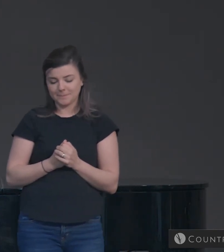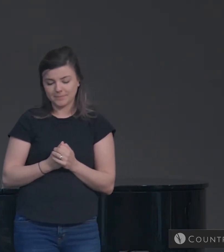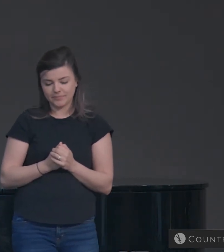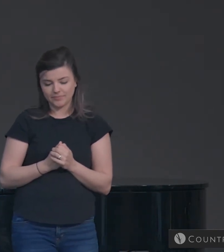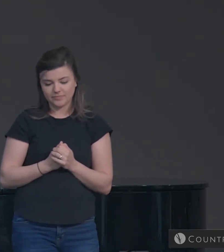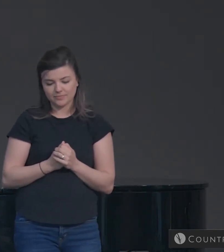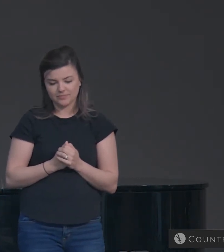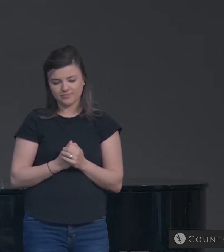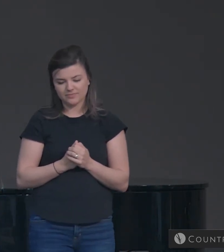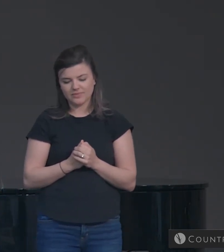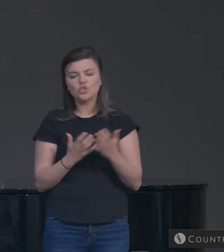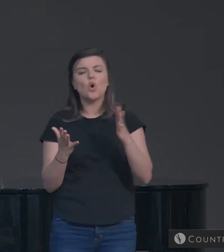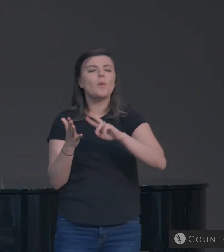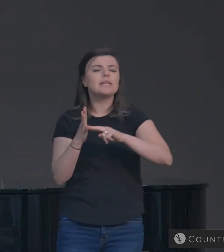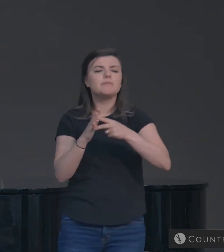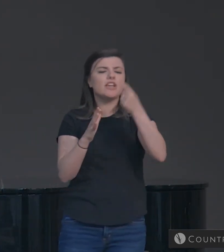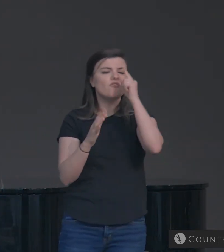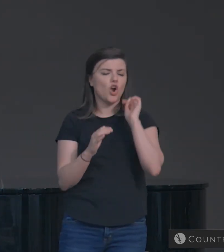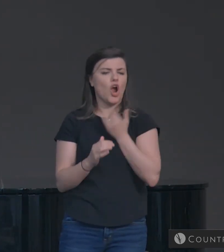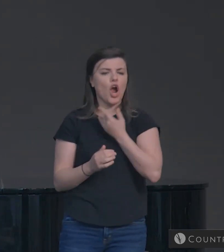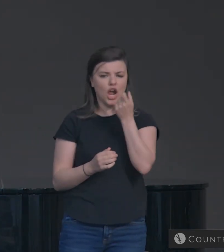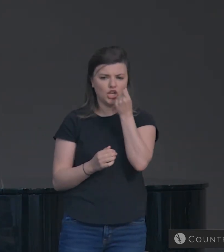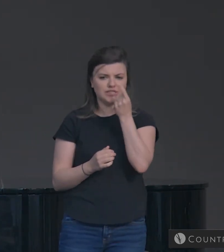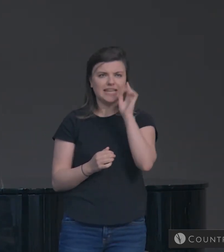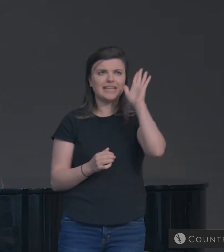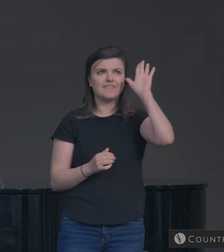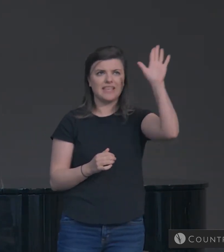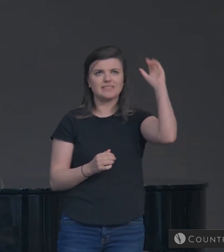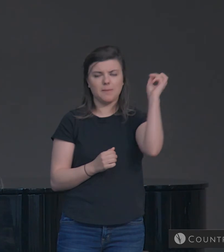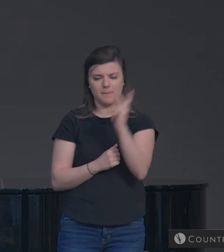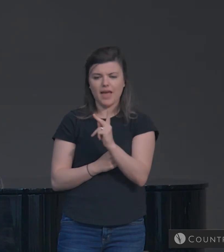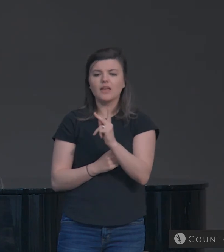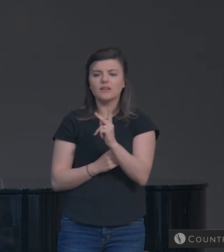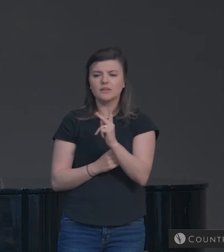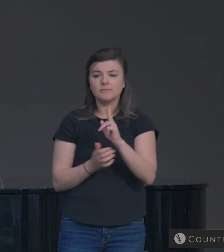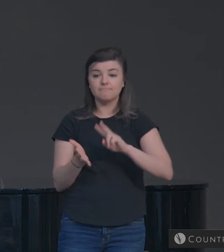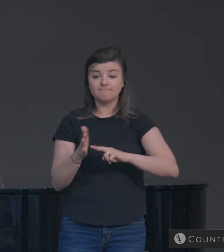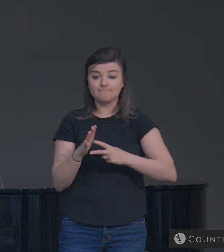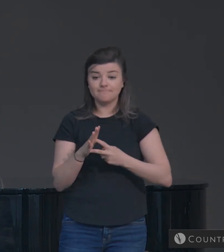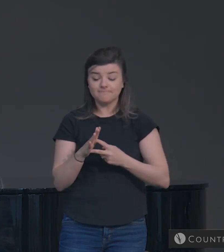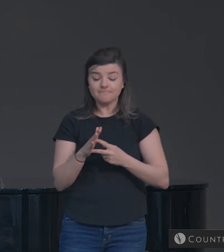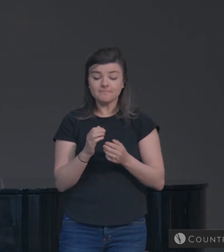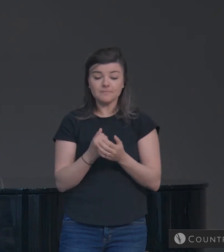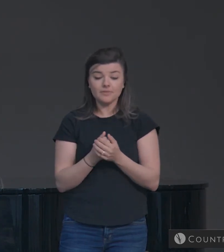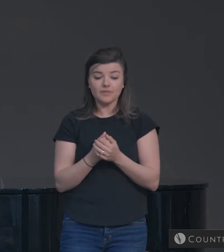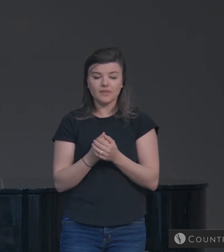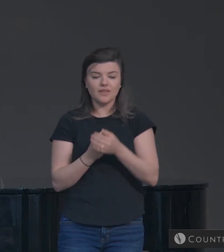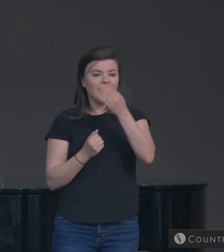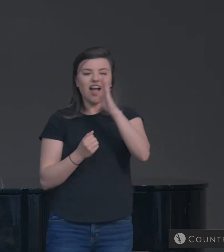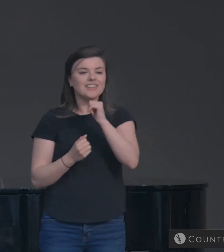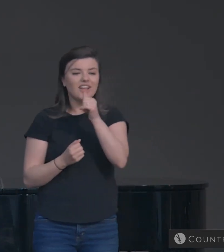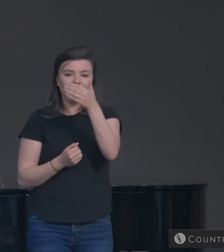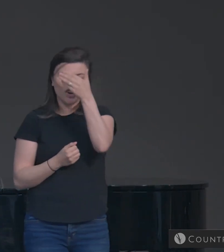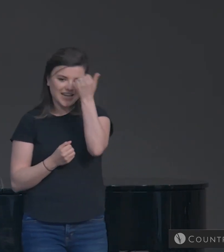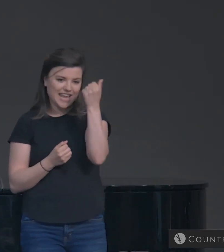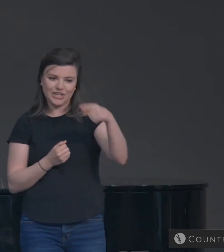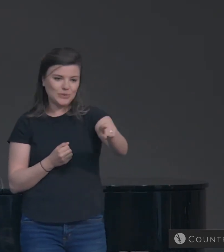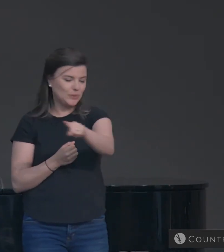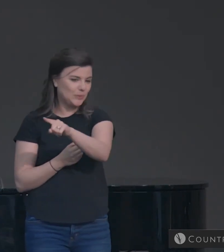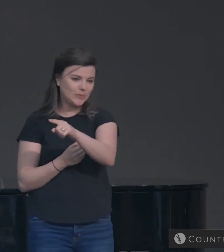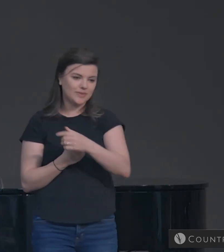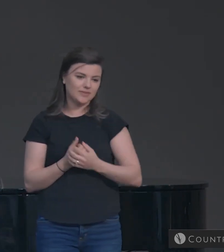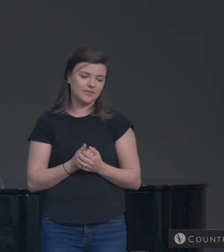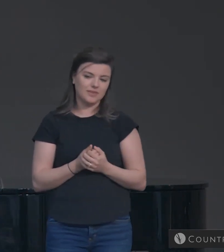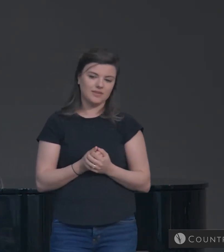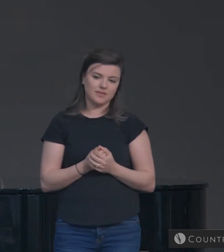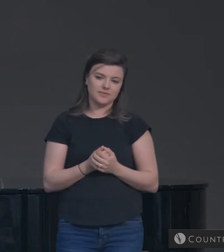So what does that mean for our understanding of his return? It means this. That God didn't forget. He didn't